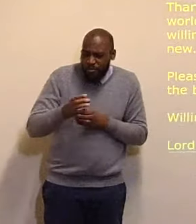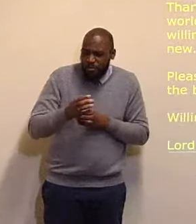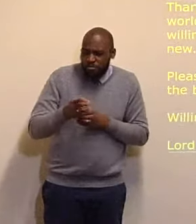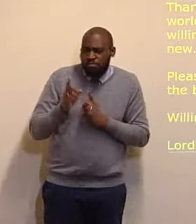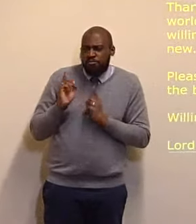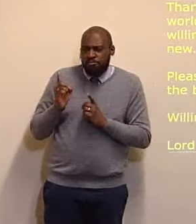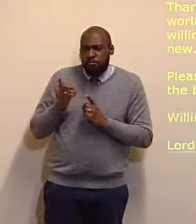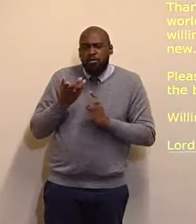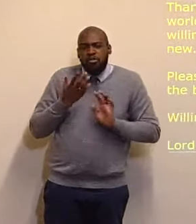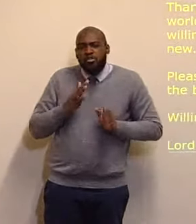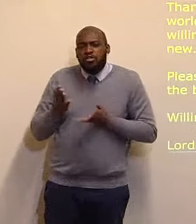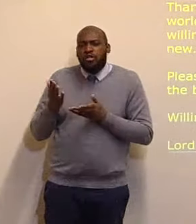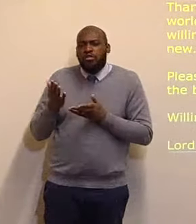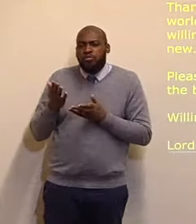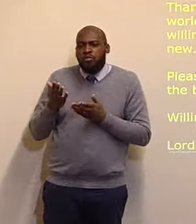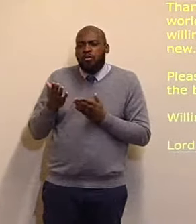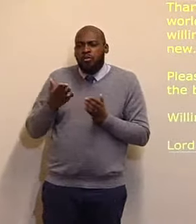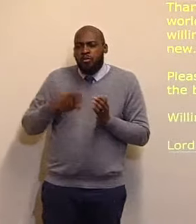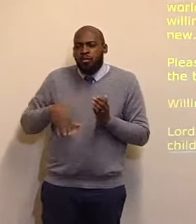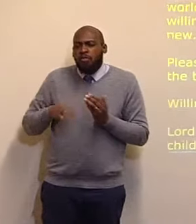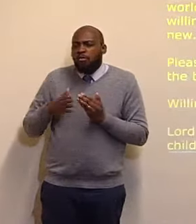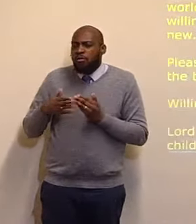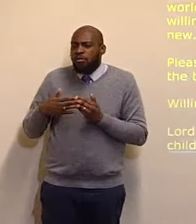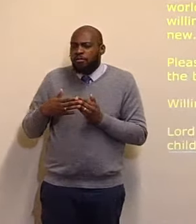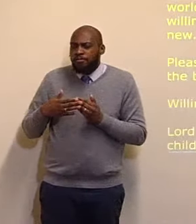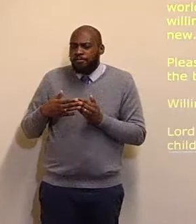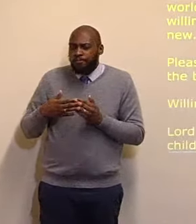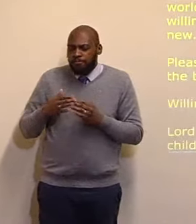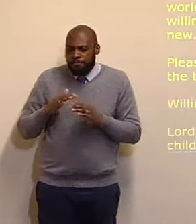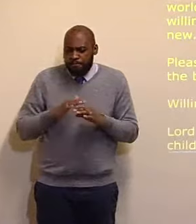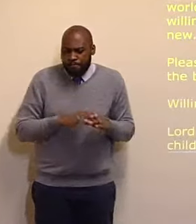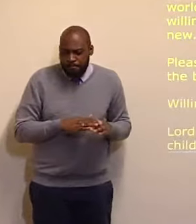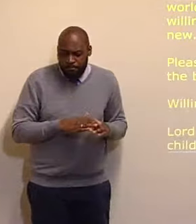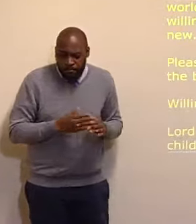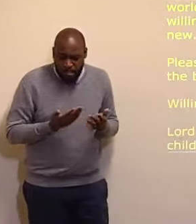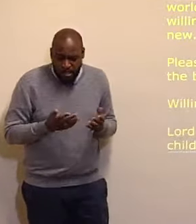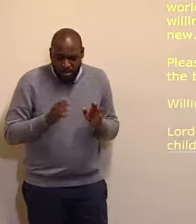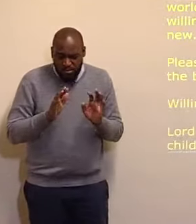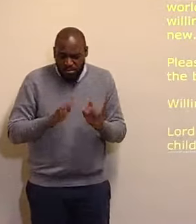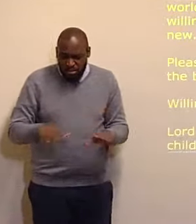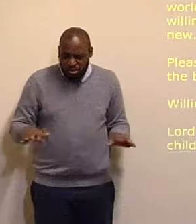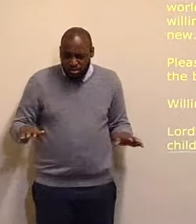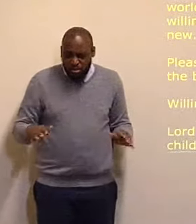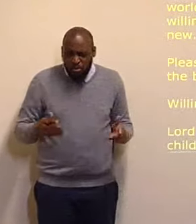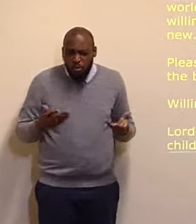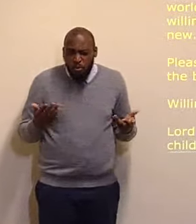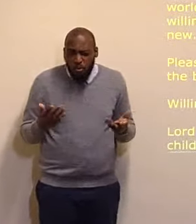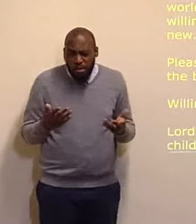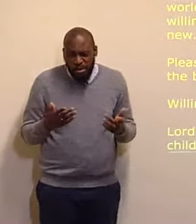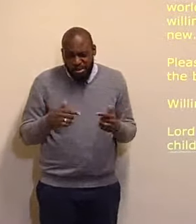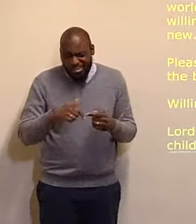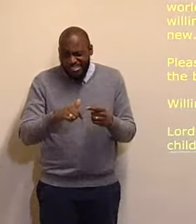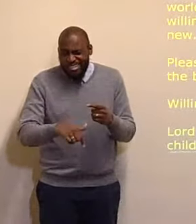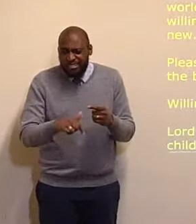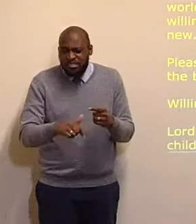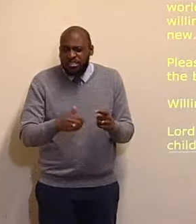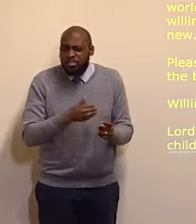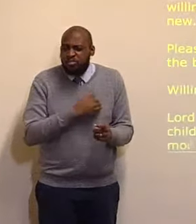gathered together, in this morning, and those who will be gathered together, this afternoon, O Lord, bless them mightily.